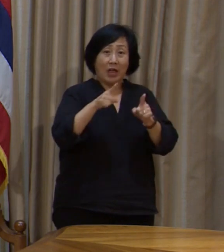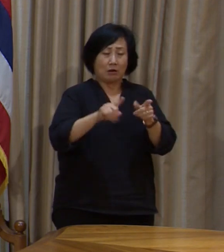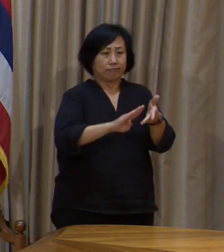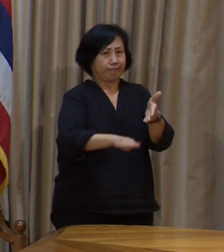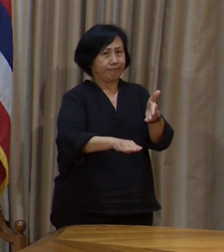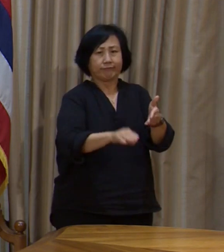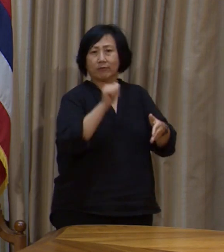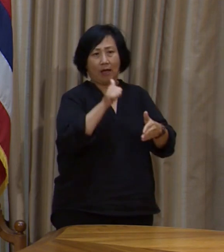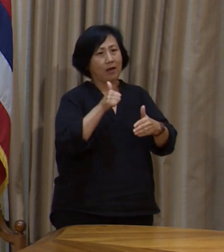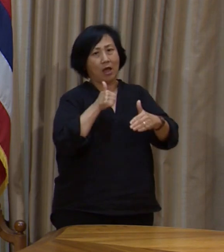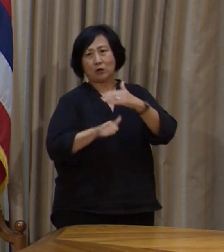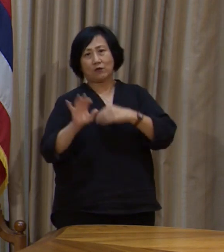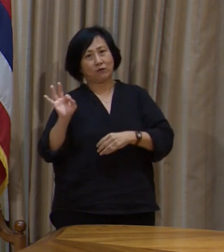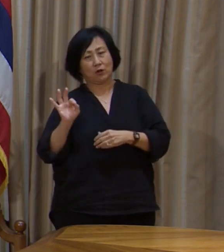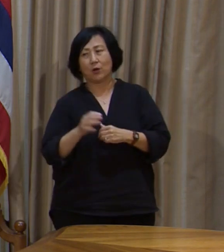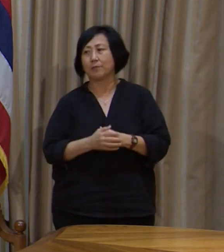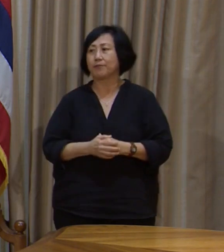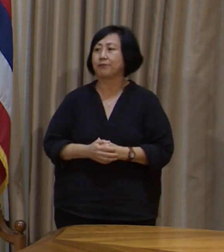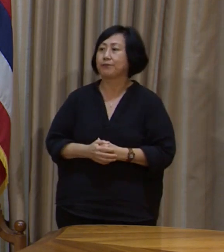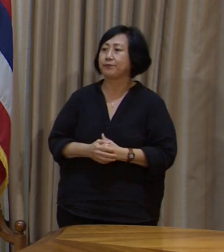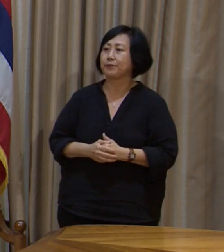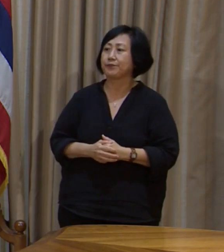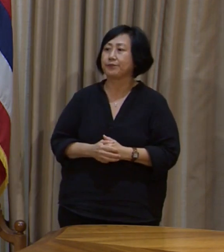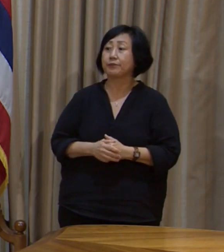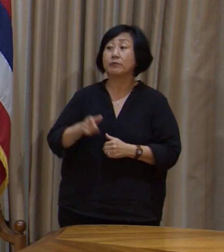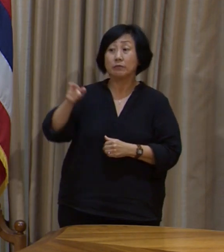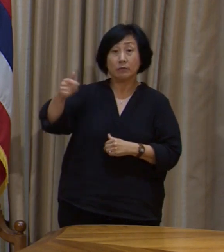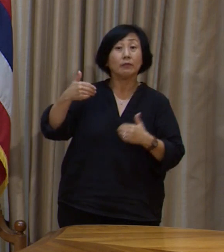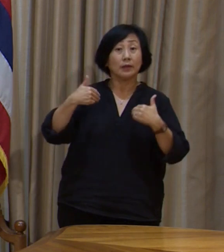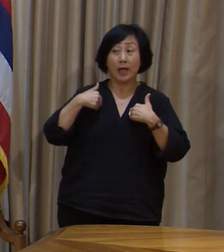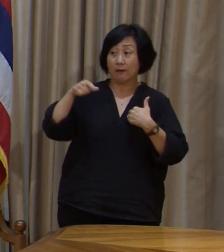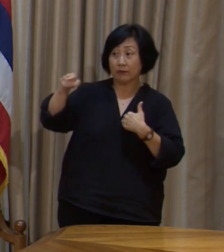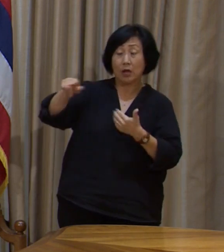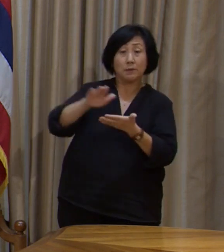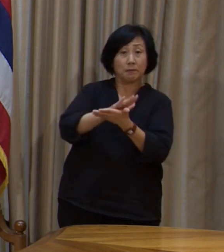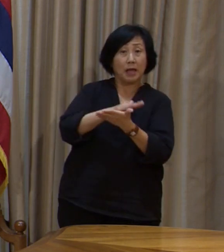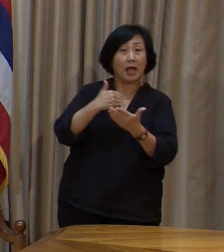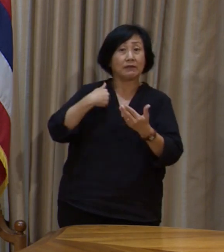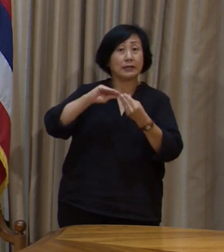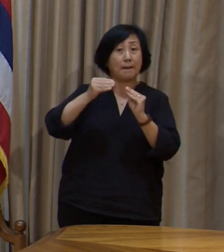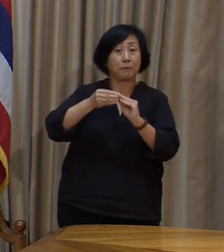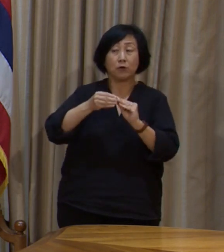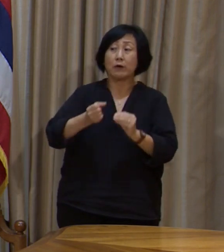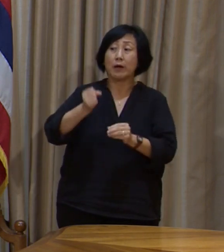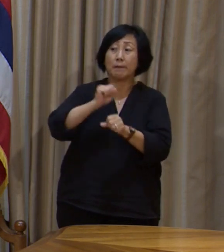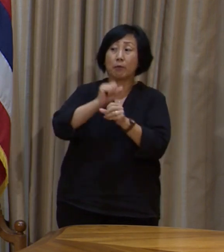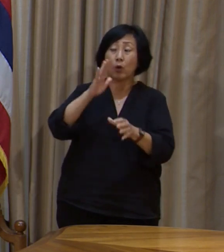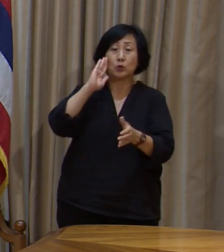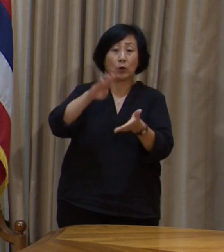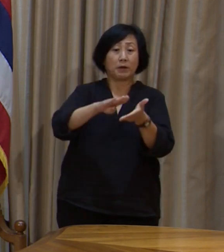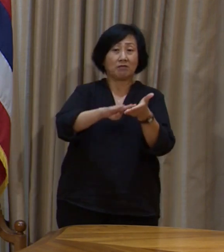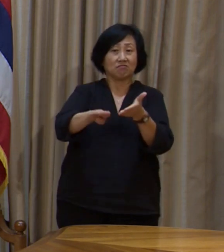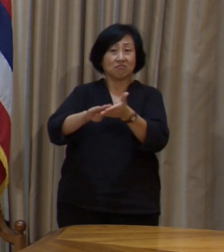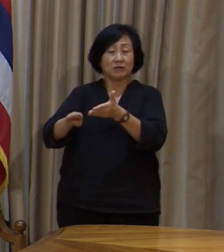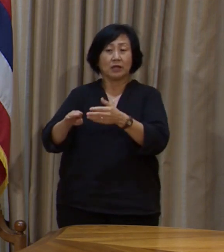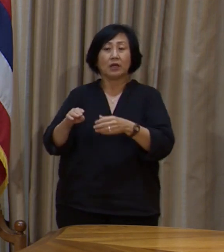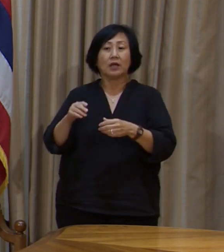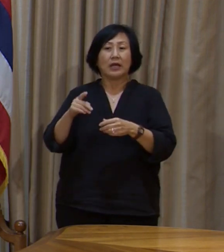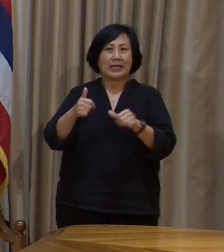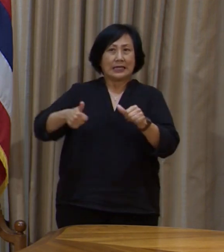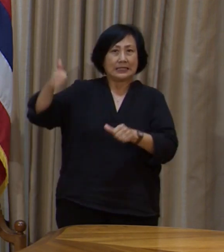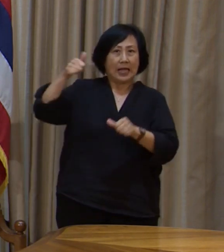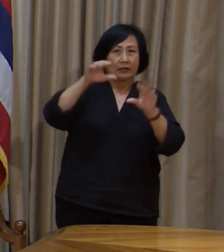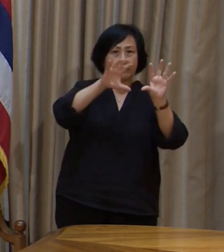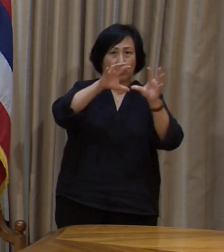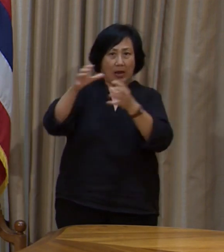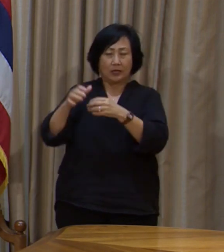So, I do have the number of employees who would be exempted in the executive branch.